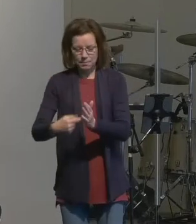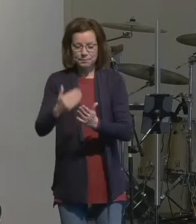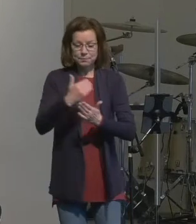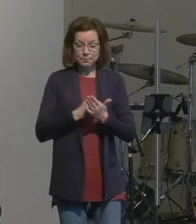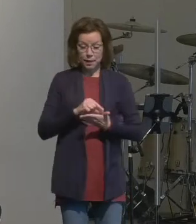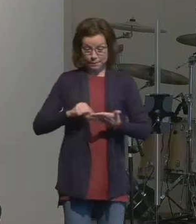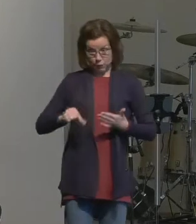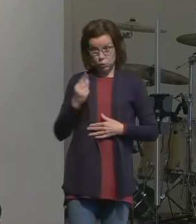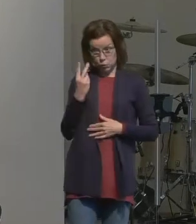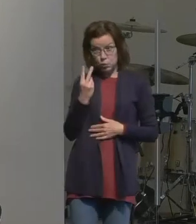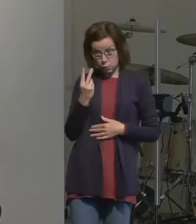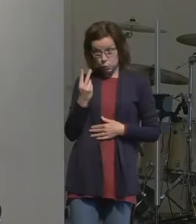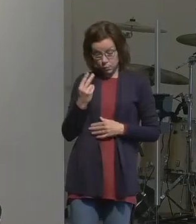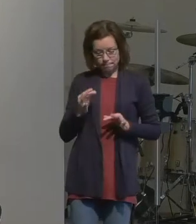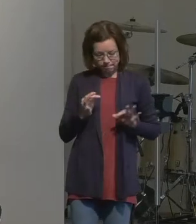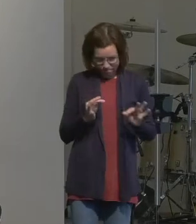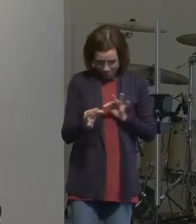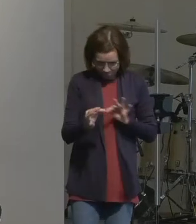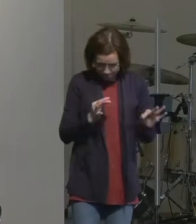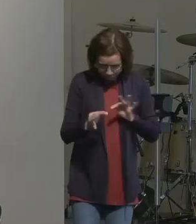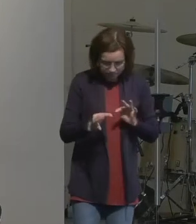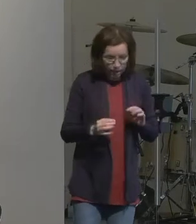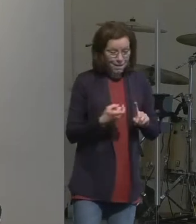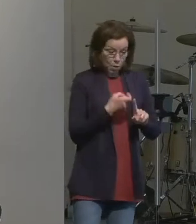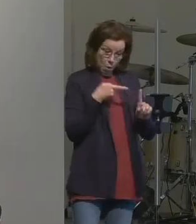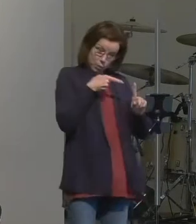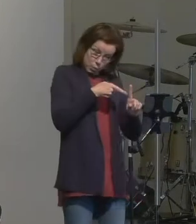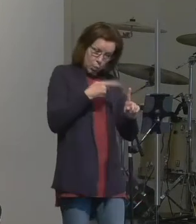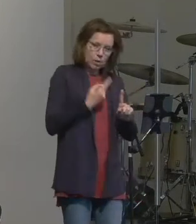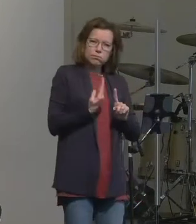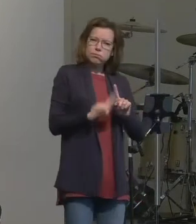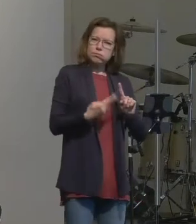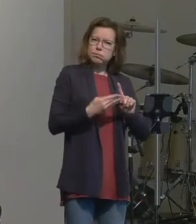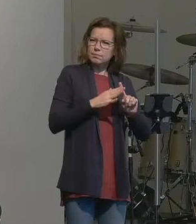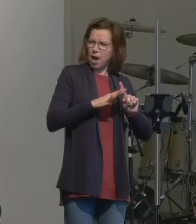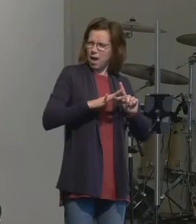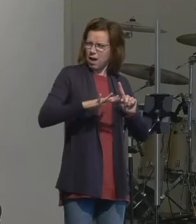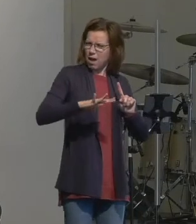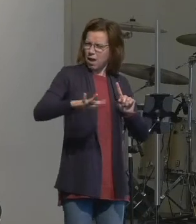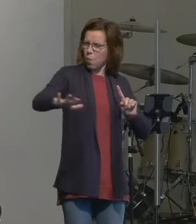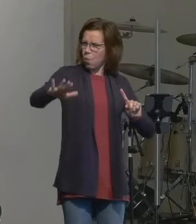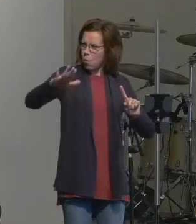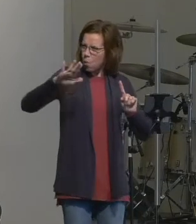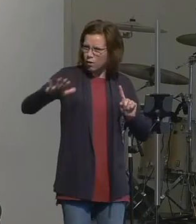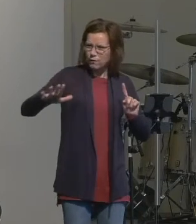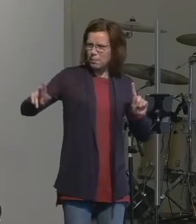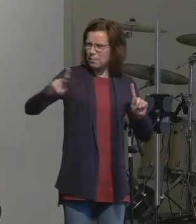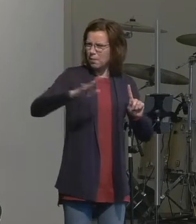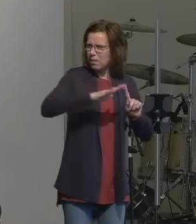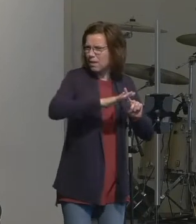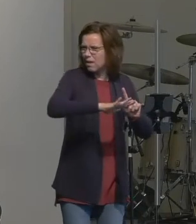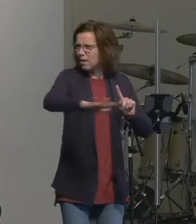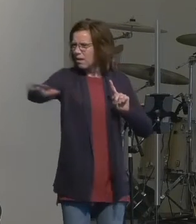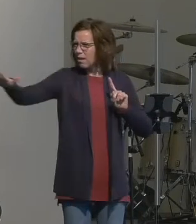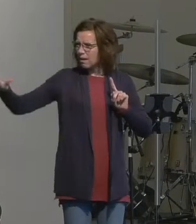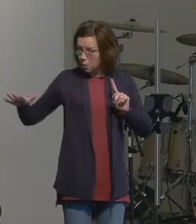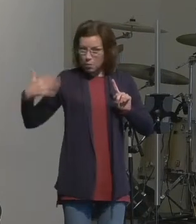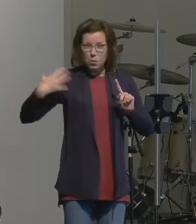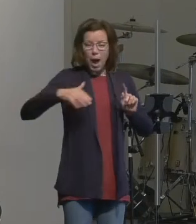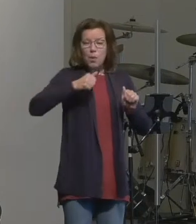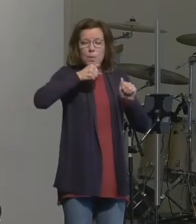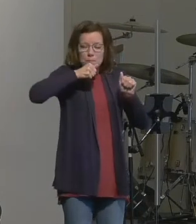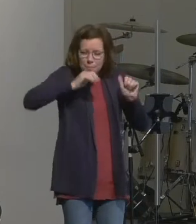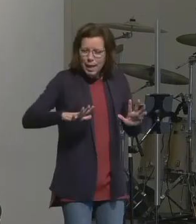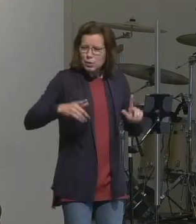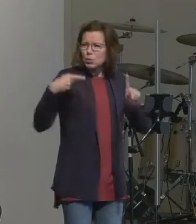2 it says and I will make of you a great nation and I will bless you and make your name great so